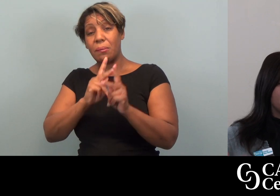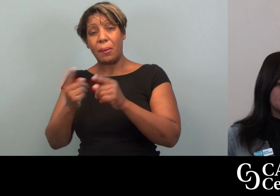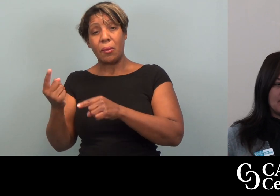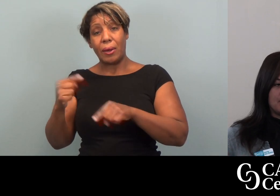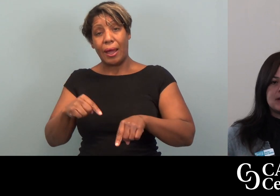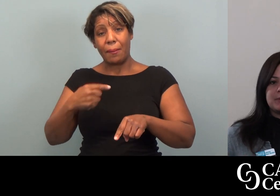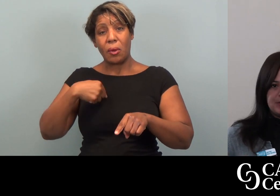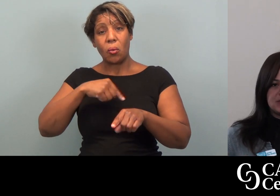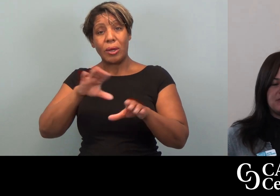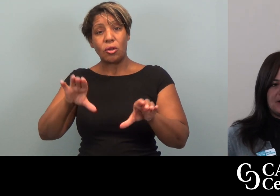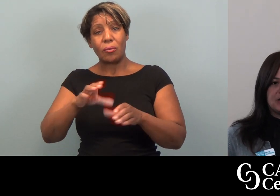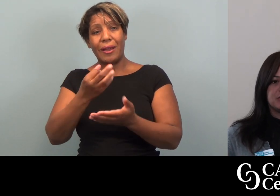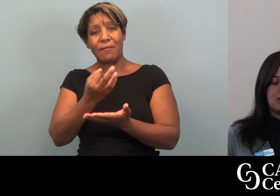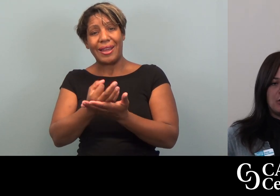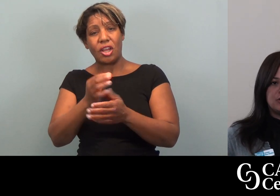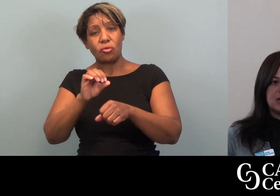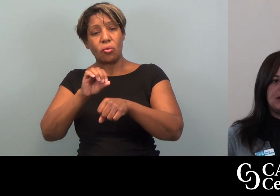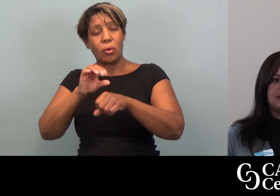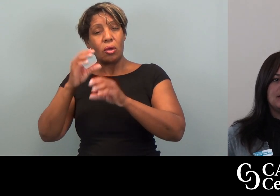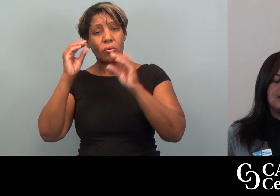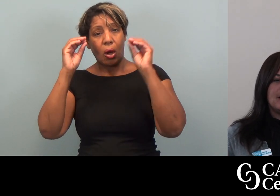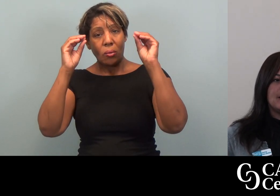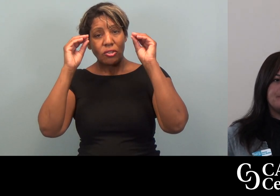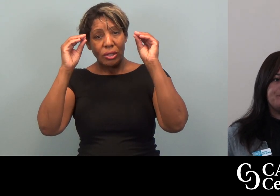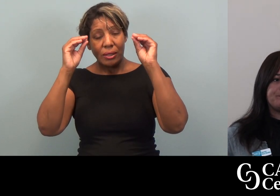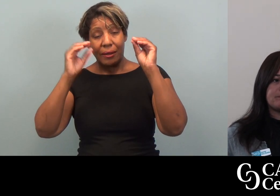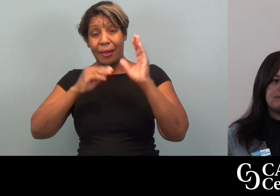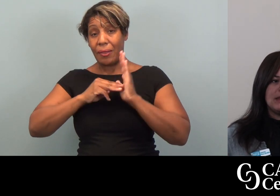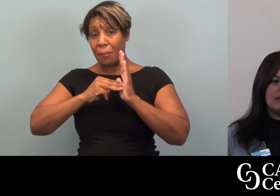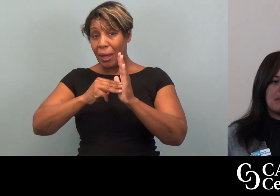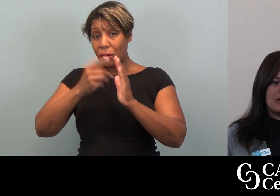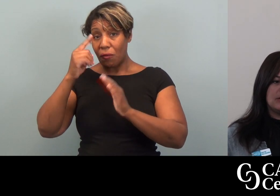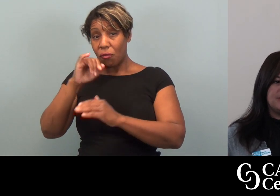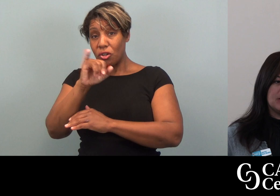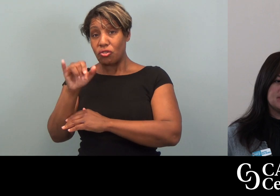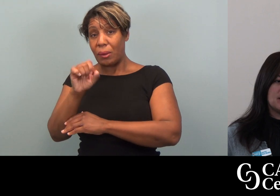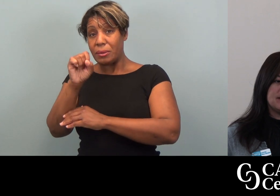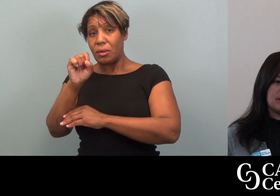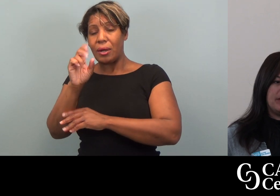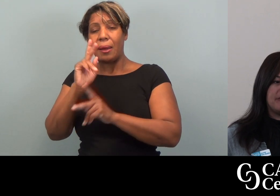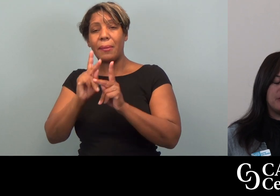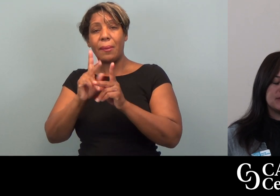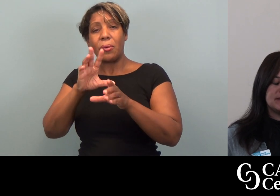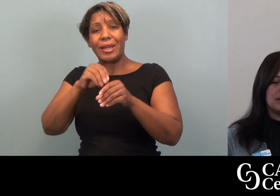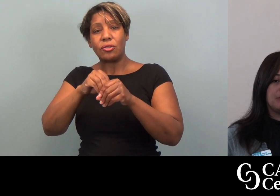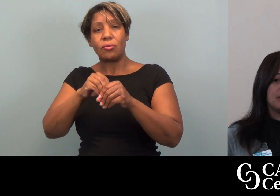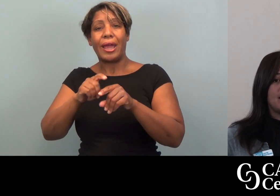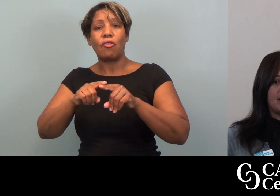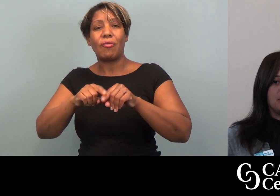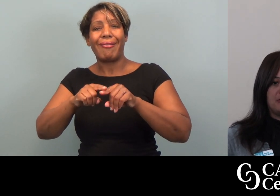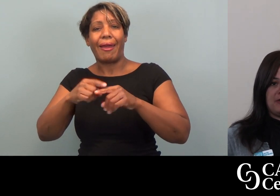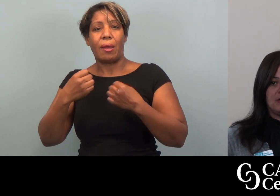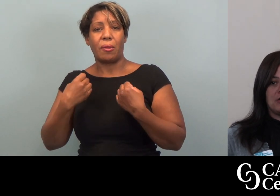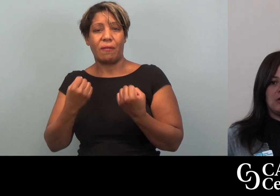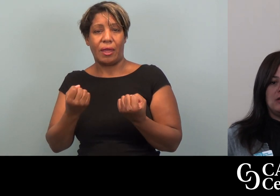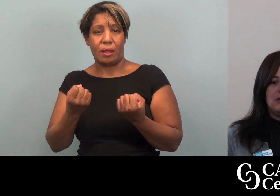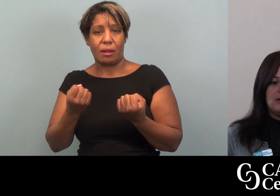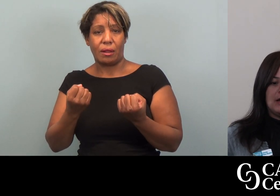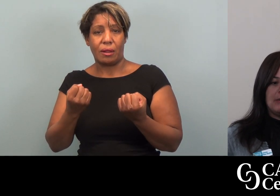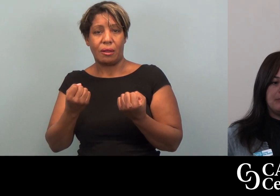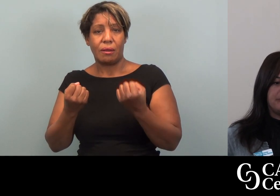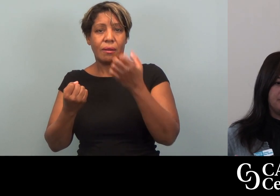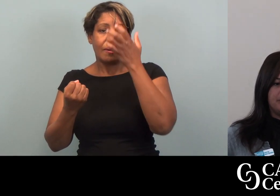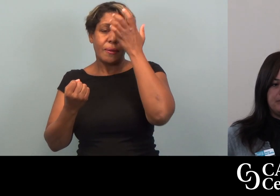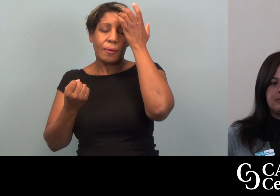So, folks come to us. We do some financial coaching. And the model of Jumpstart is that we get folks into a reliable vehicle